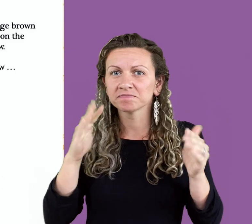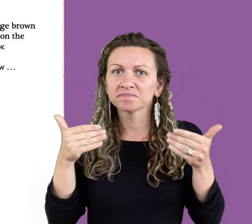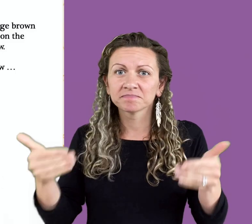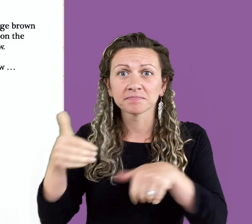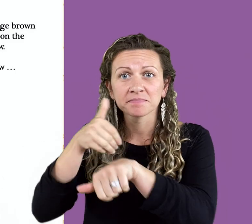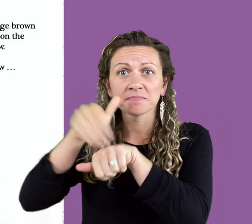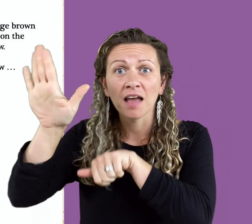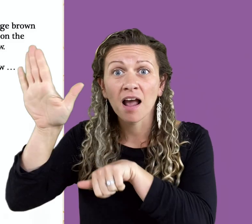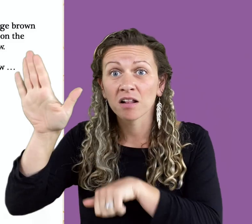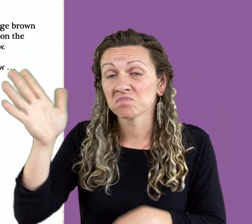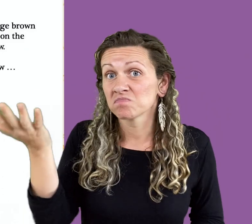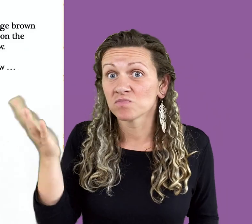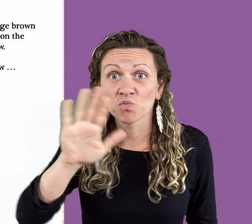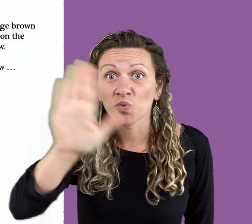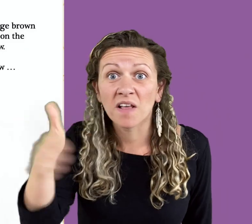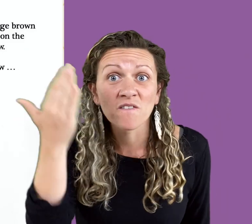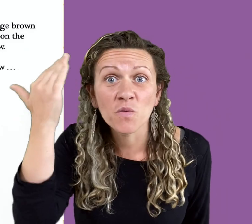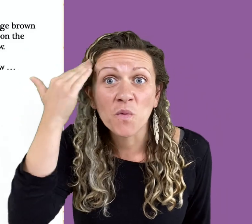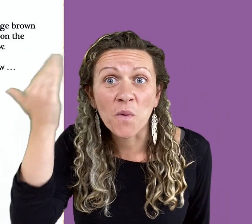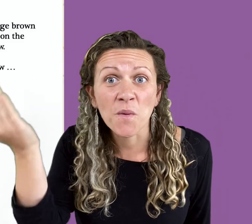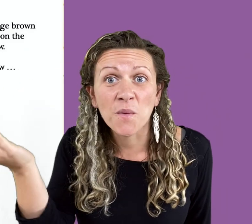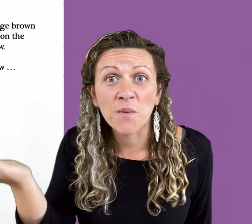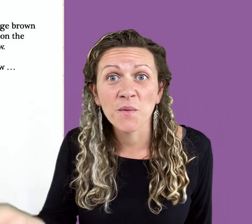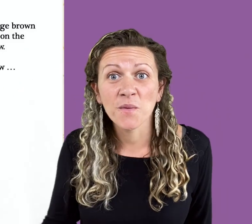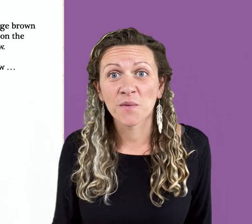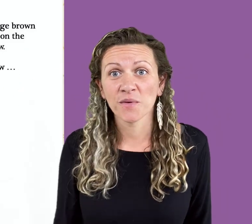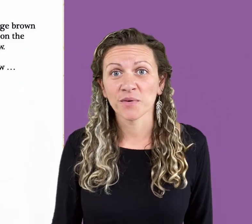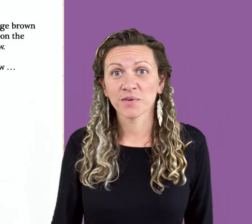the front. He would post it tomorrow. You never knew.